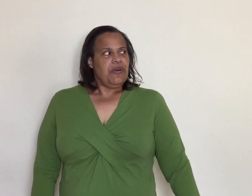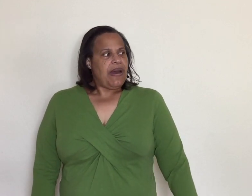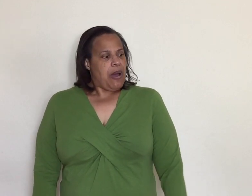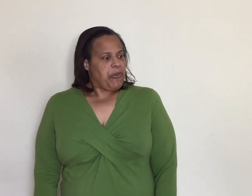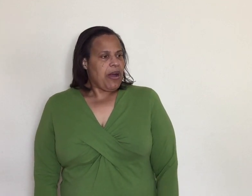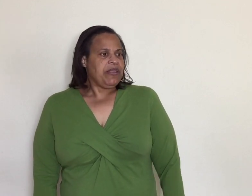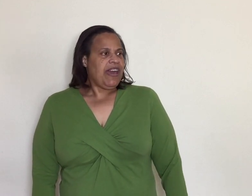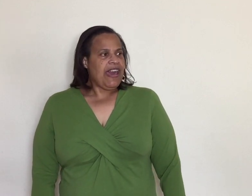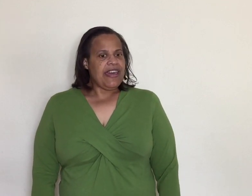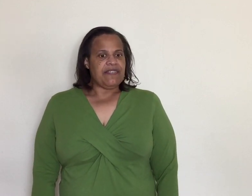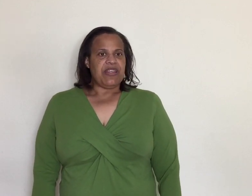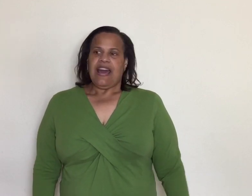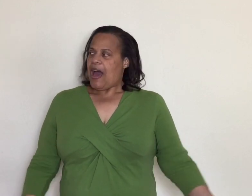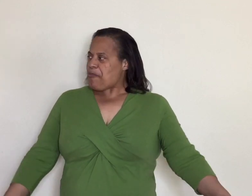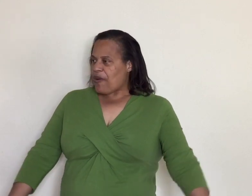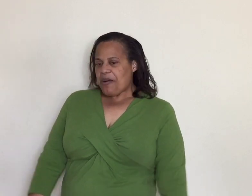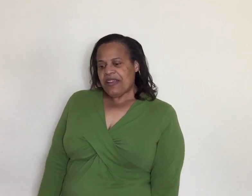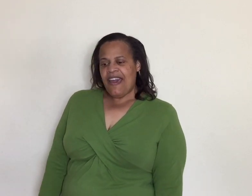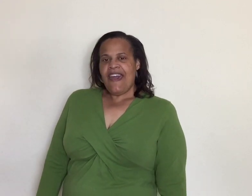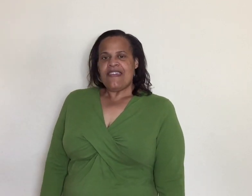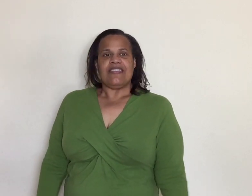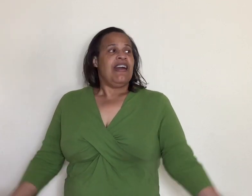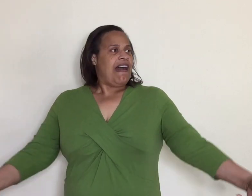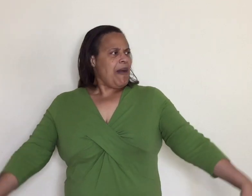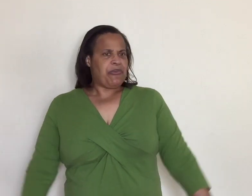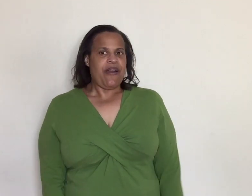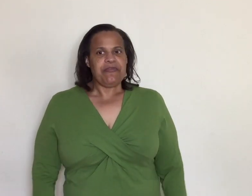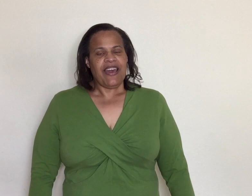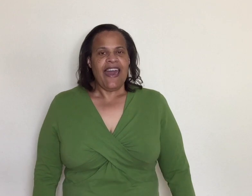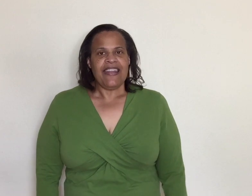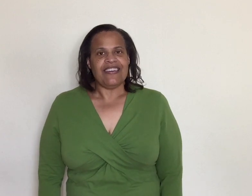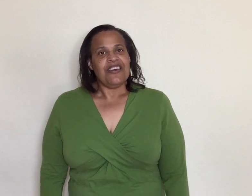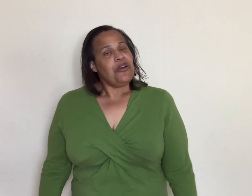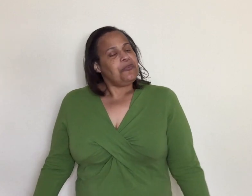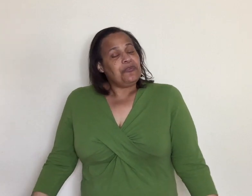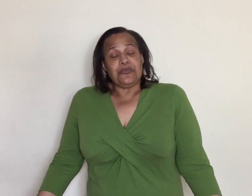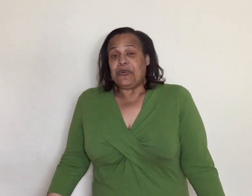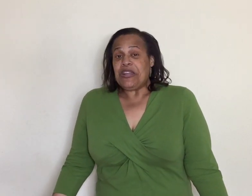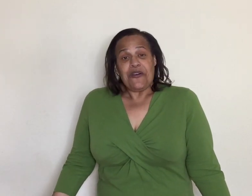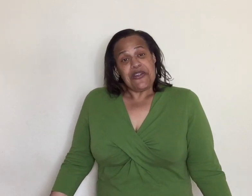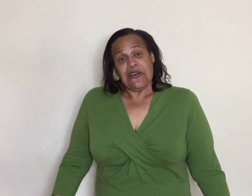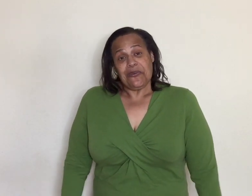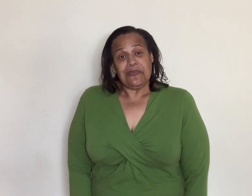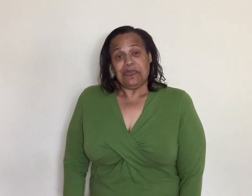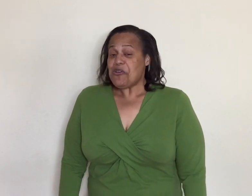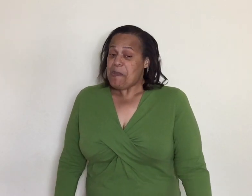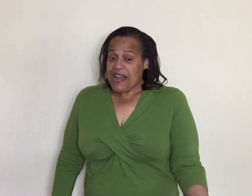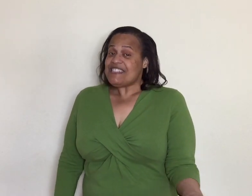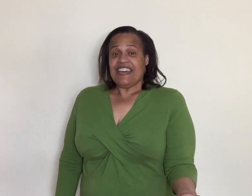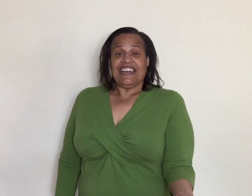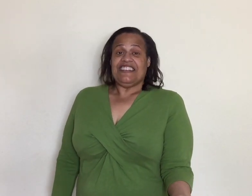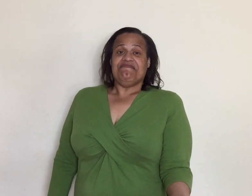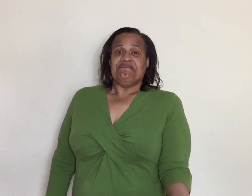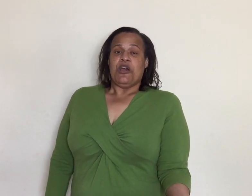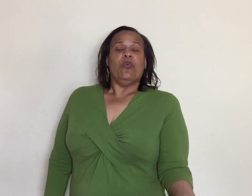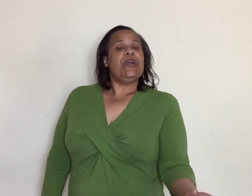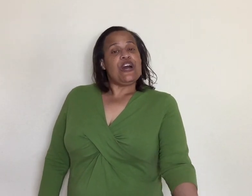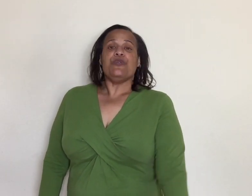know I probably had it I probably had it I probably had it we don't know you might did we don't